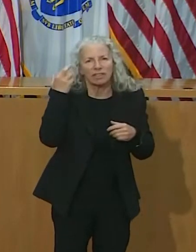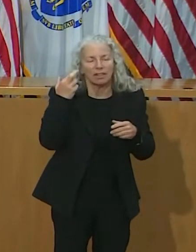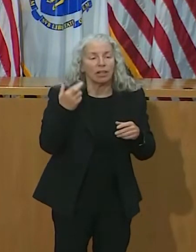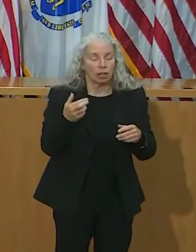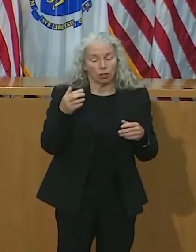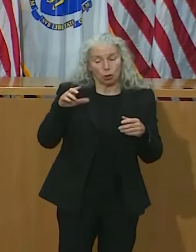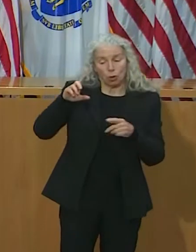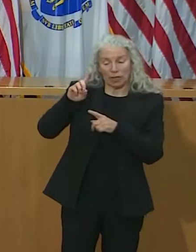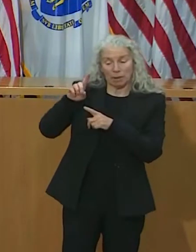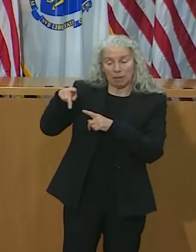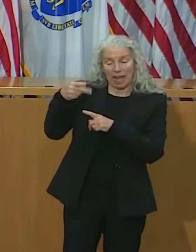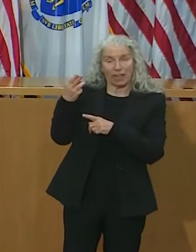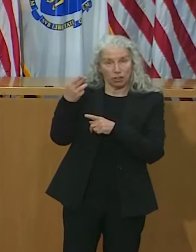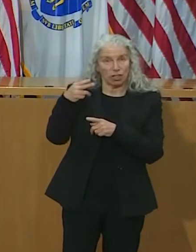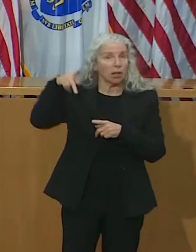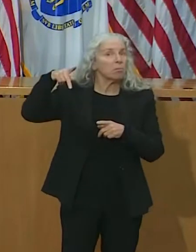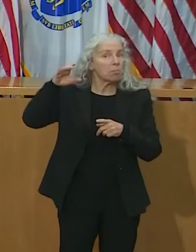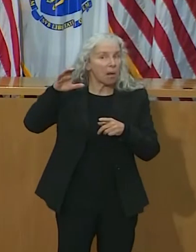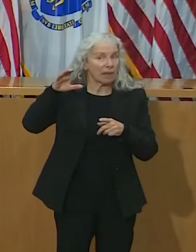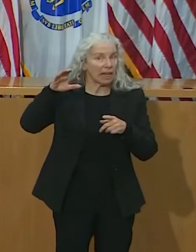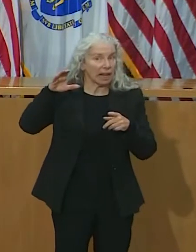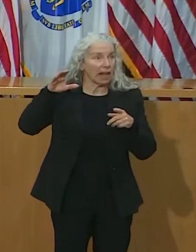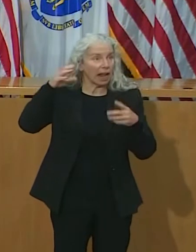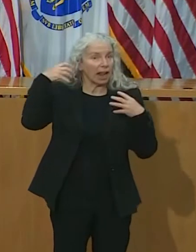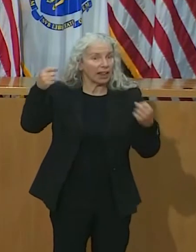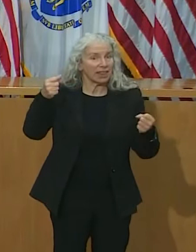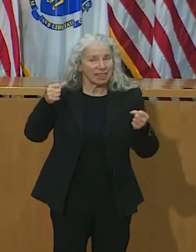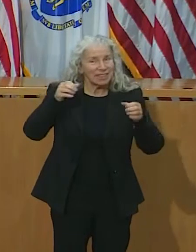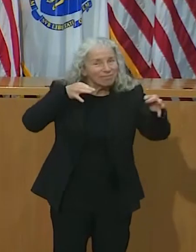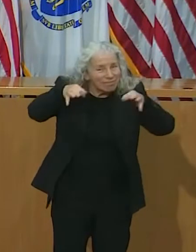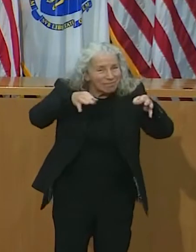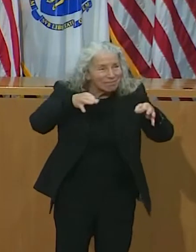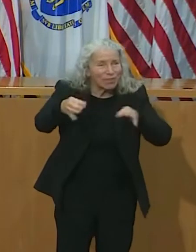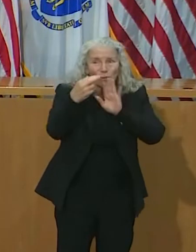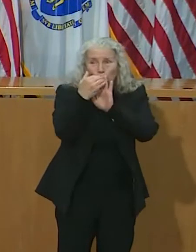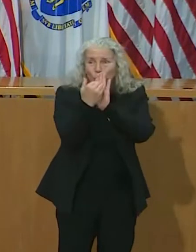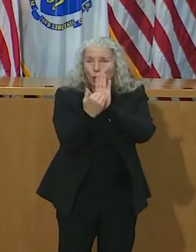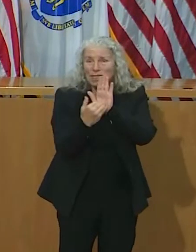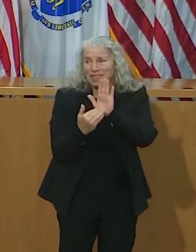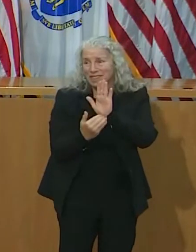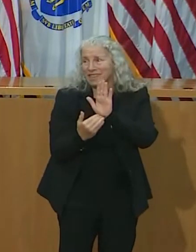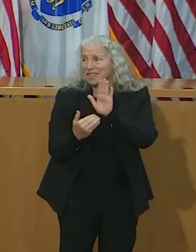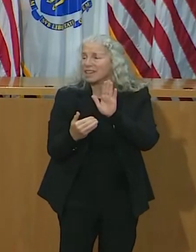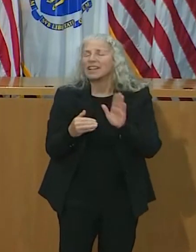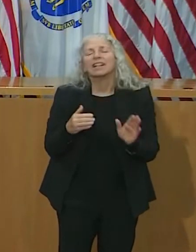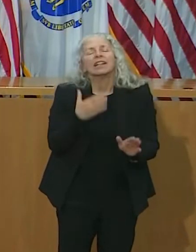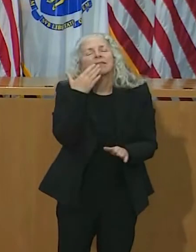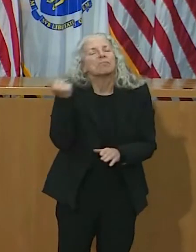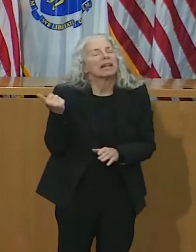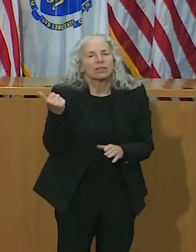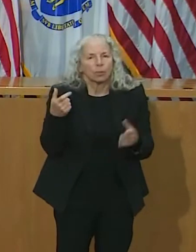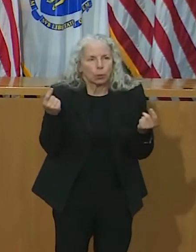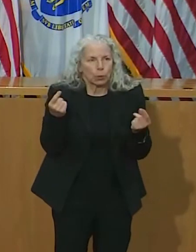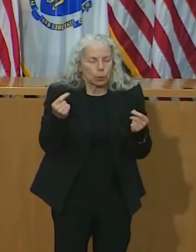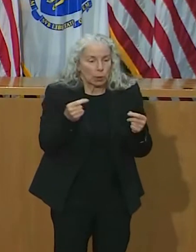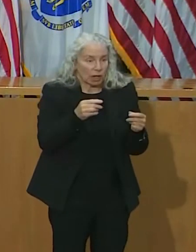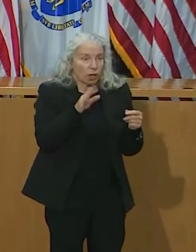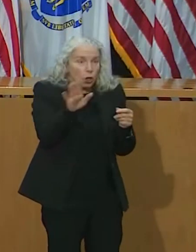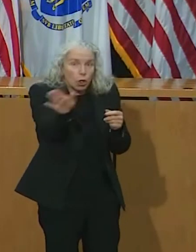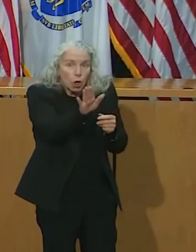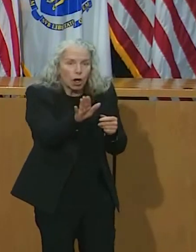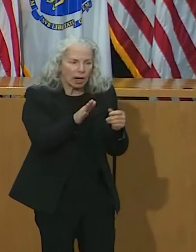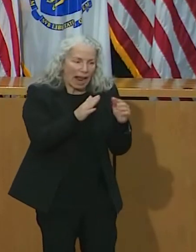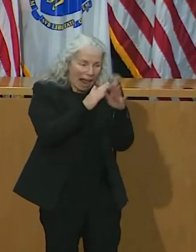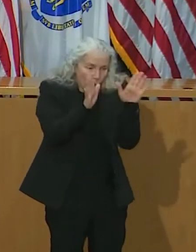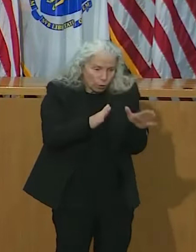out guidance to help plan for a safe celebration. The best way to celebrate Thanksgiving is to only gather with members of your